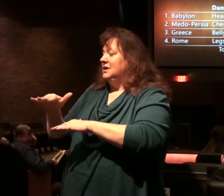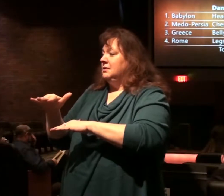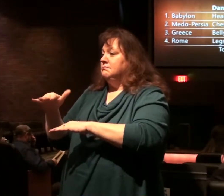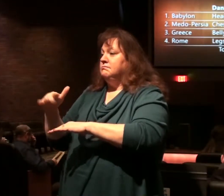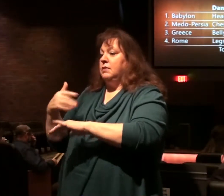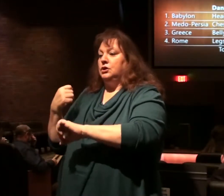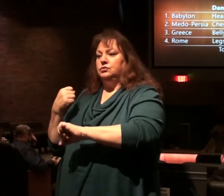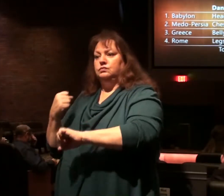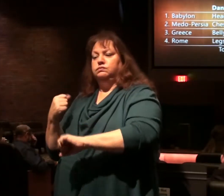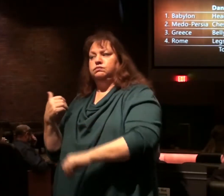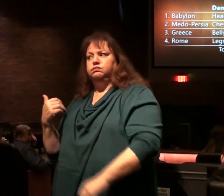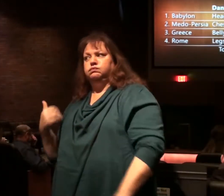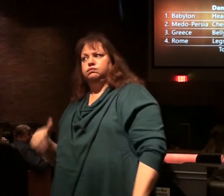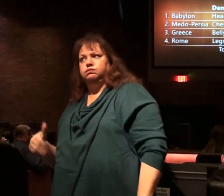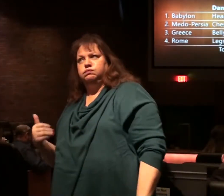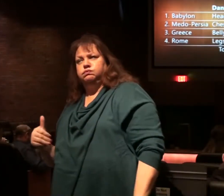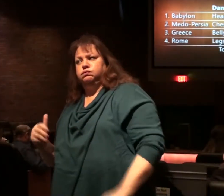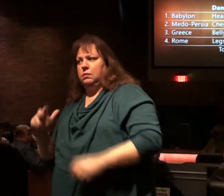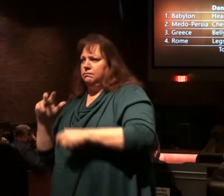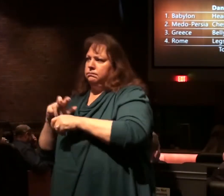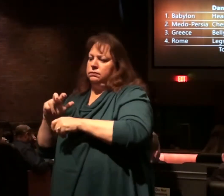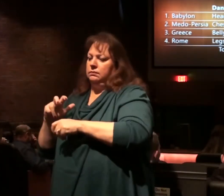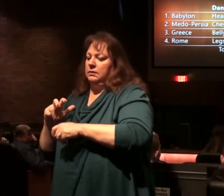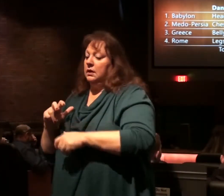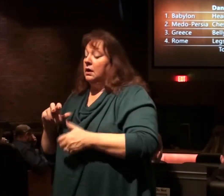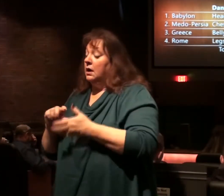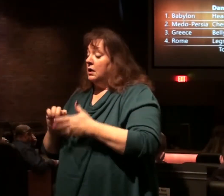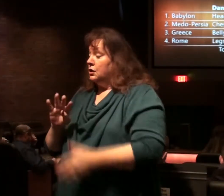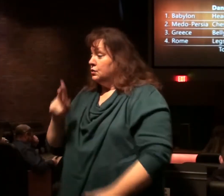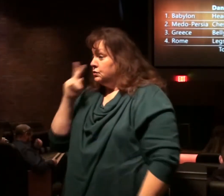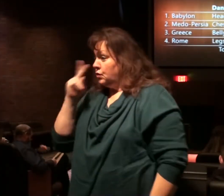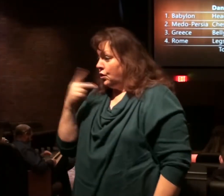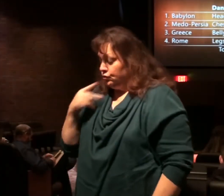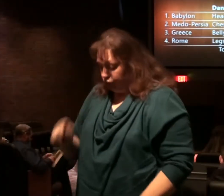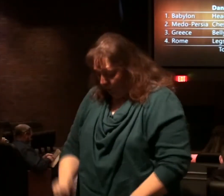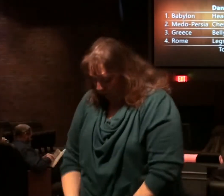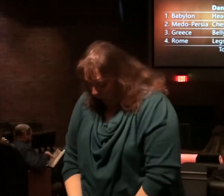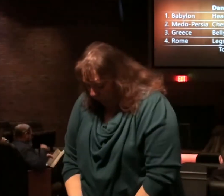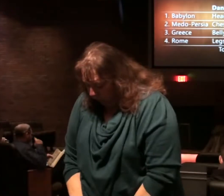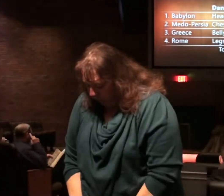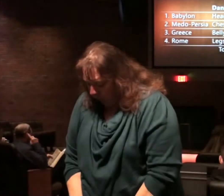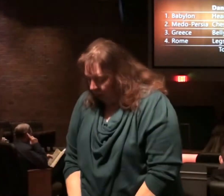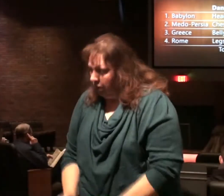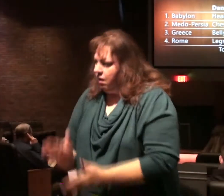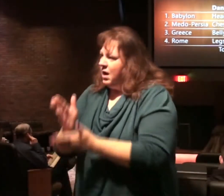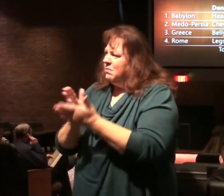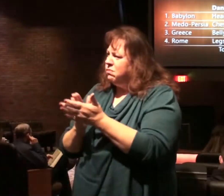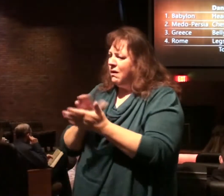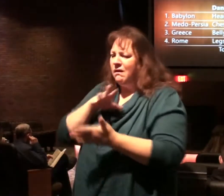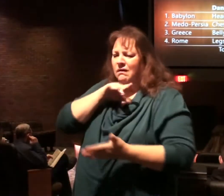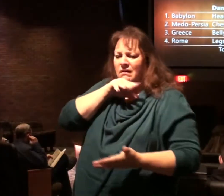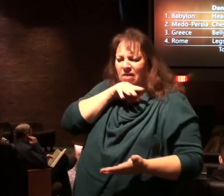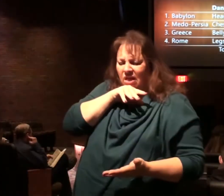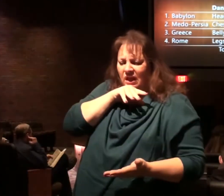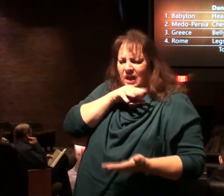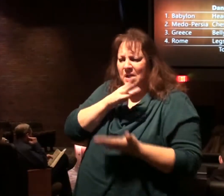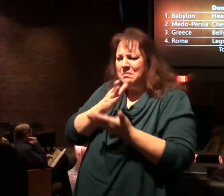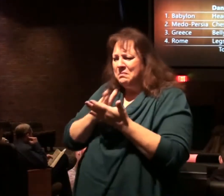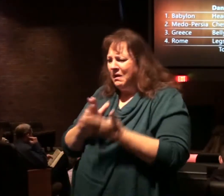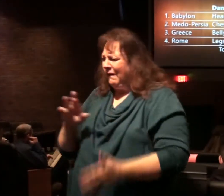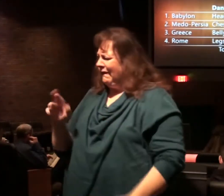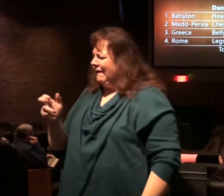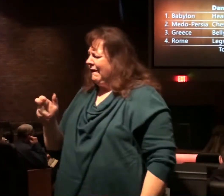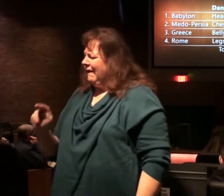strength. Then you'll see, verse 41, you saw the feet and toes, partly of potter's clay, partly of iron.